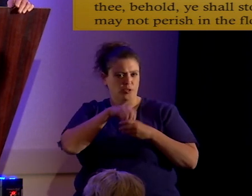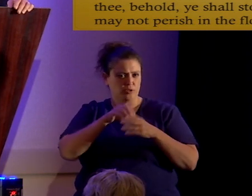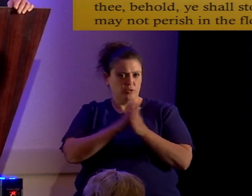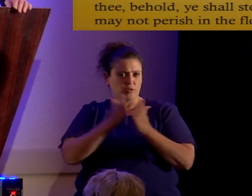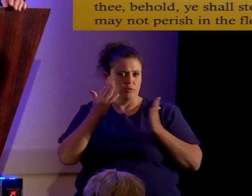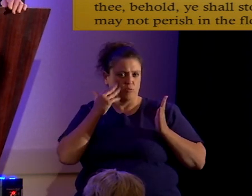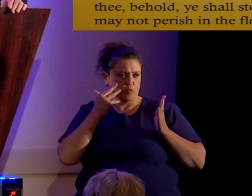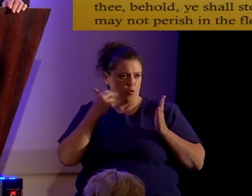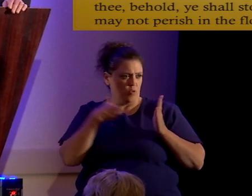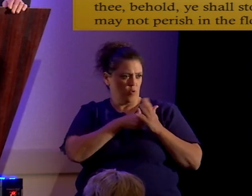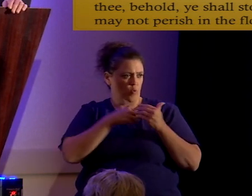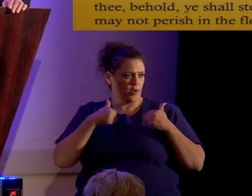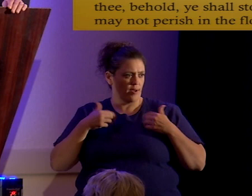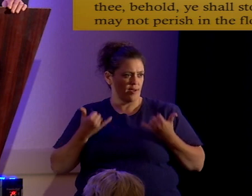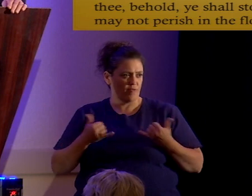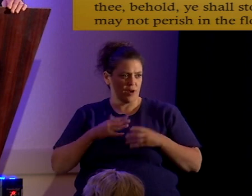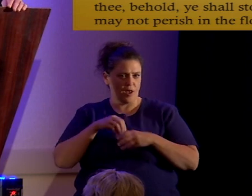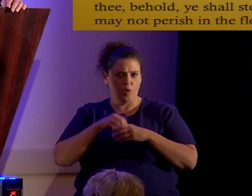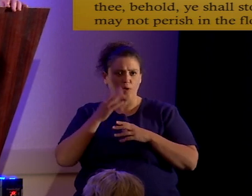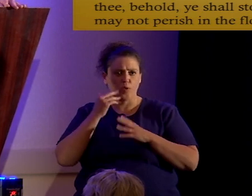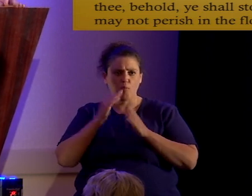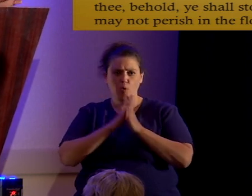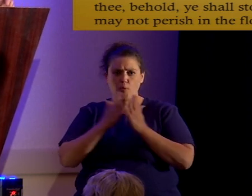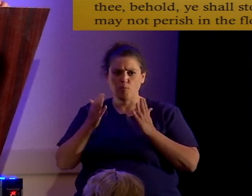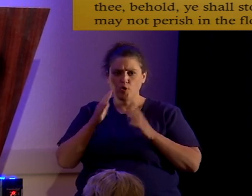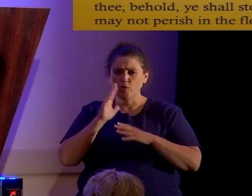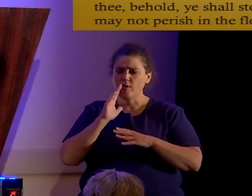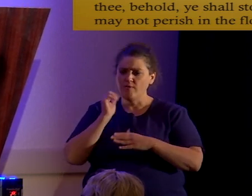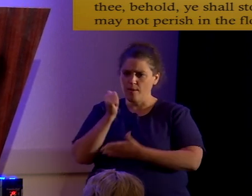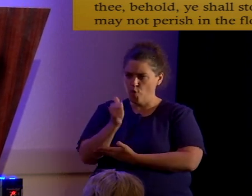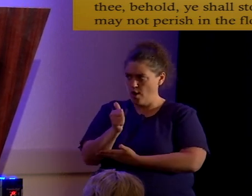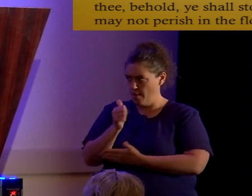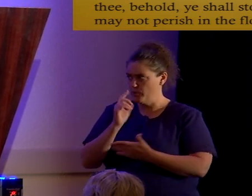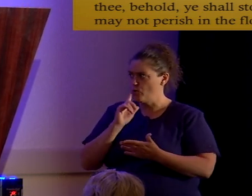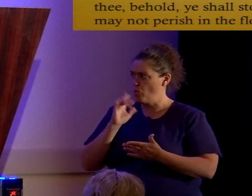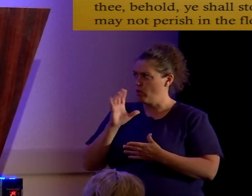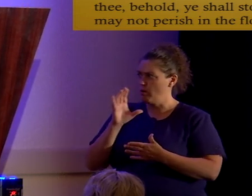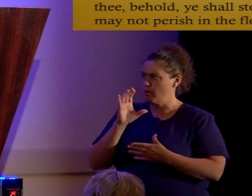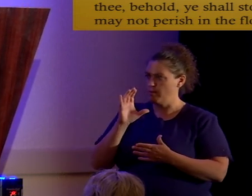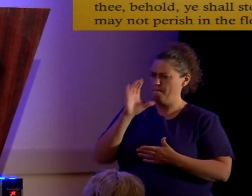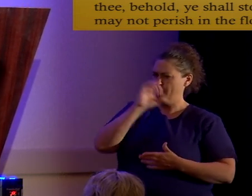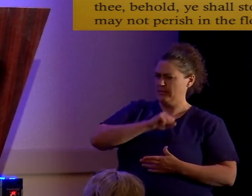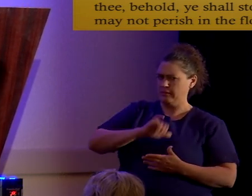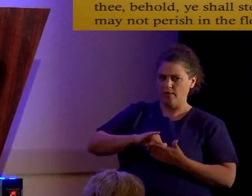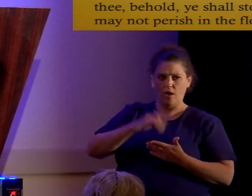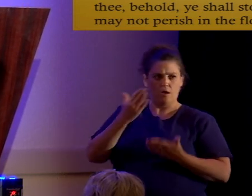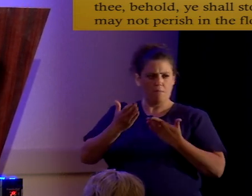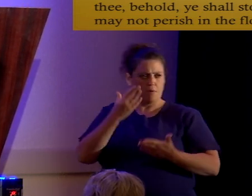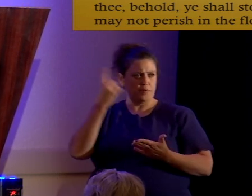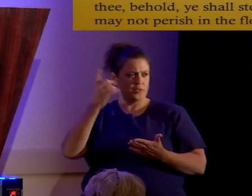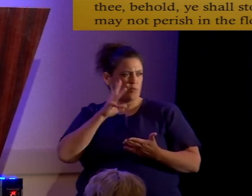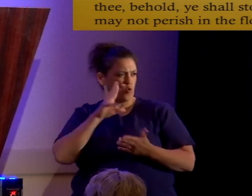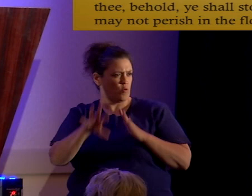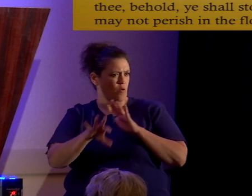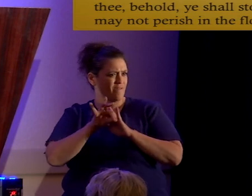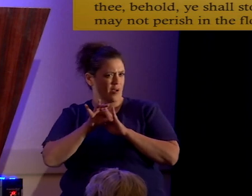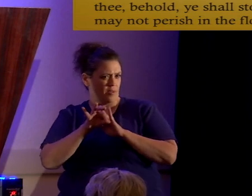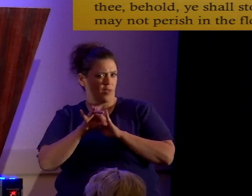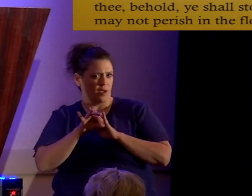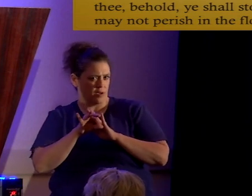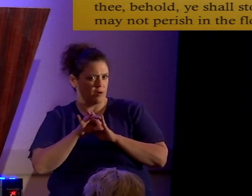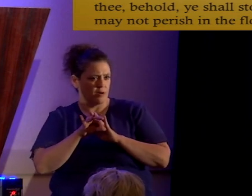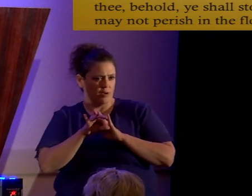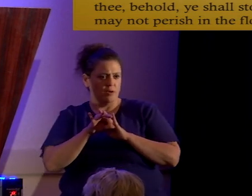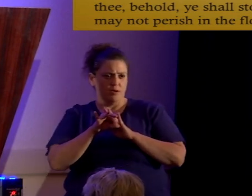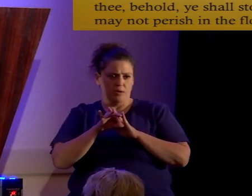now have in the Mormon Book of Abraham. So we're missing an illustration. Perhaps somebody will find one of these, will find